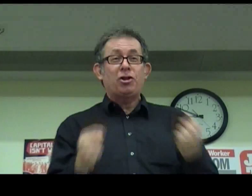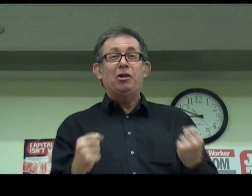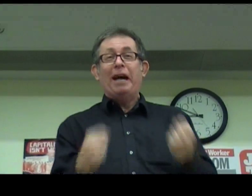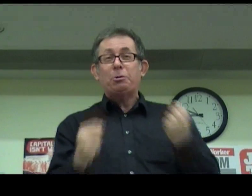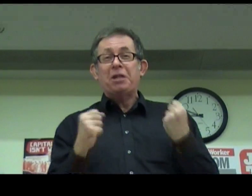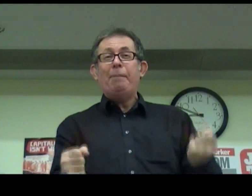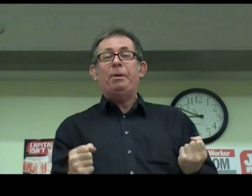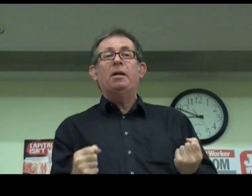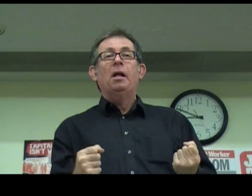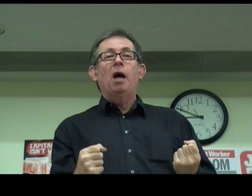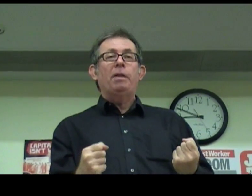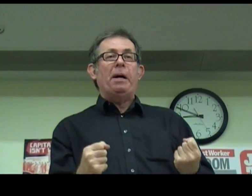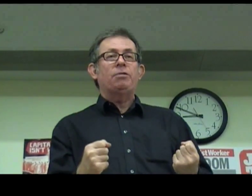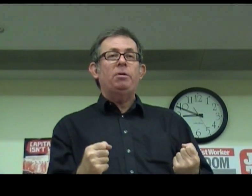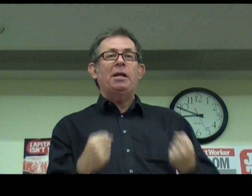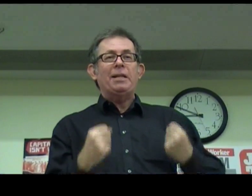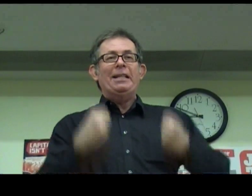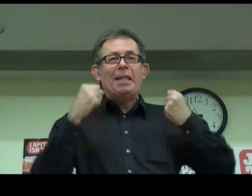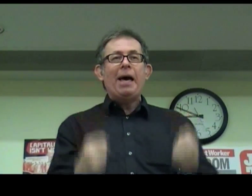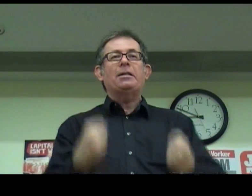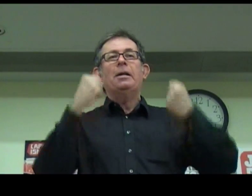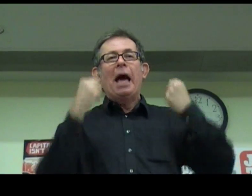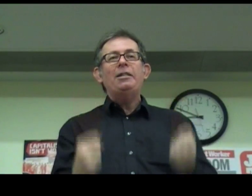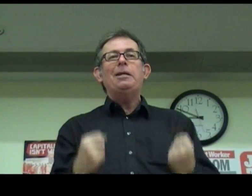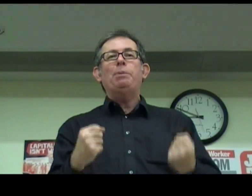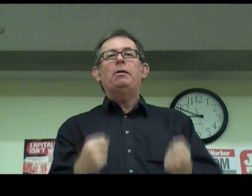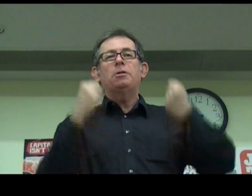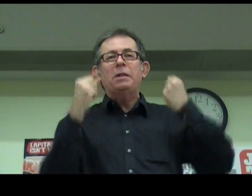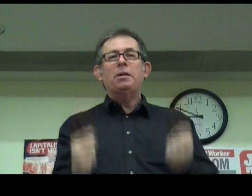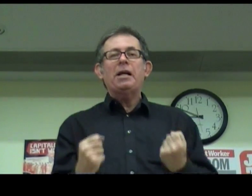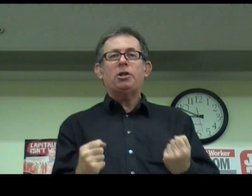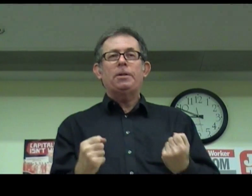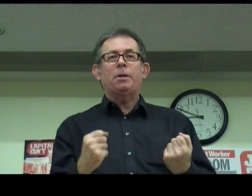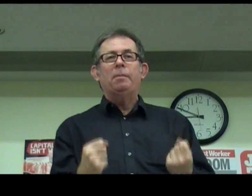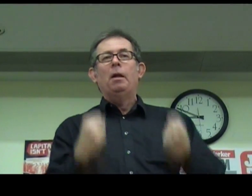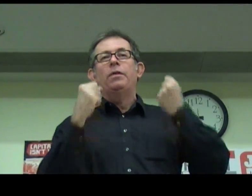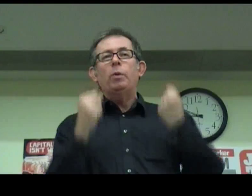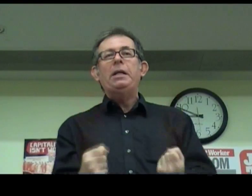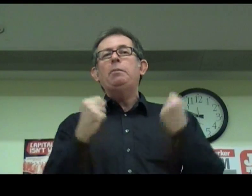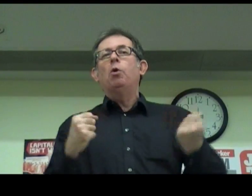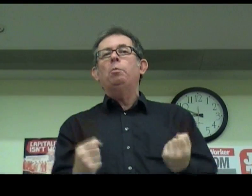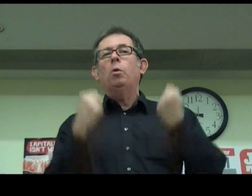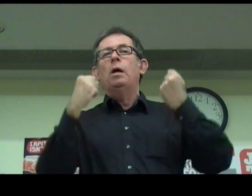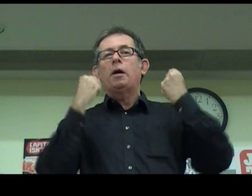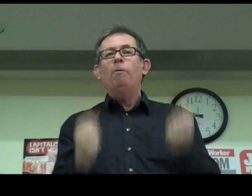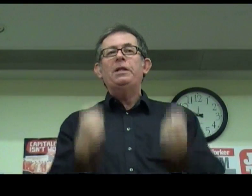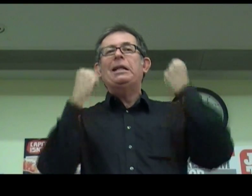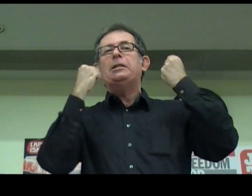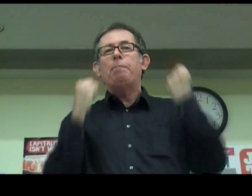true, that's what's happened over the past few years, and it's that anti-imperialism internationalism that we need more and more confidently to